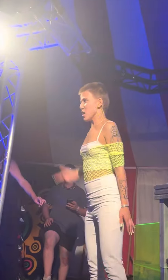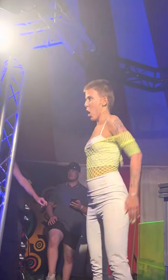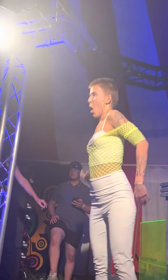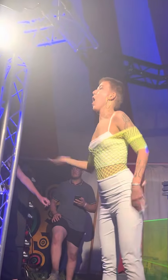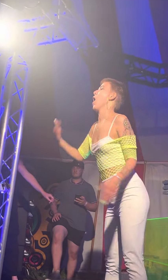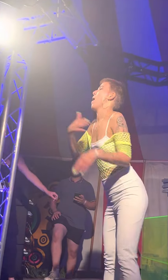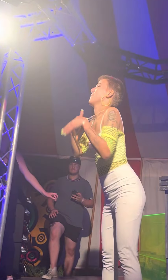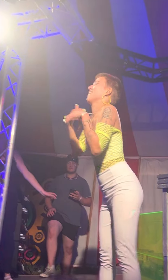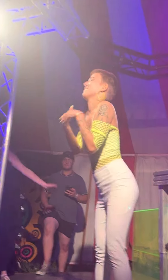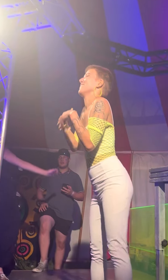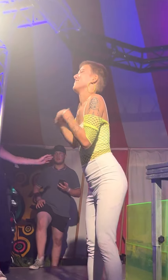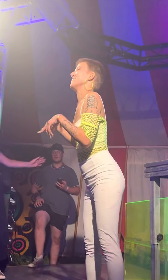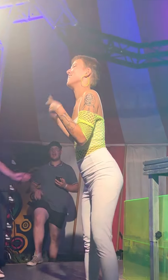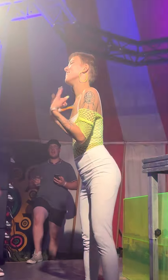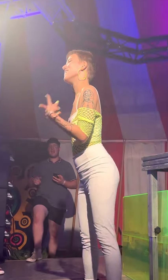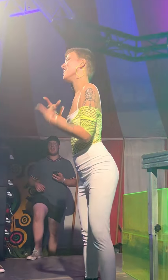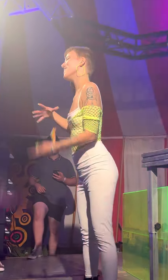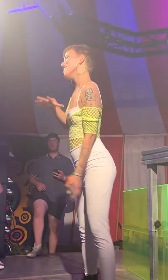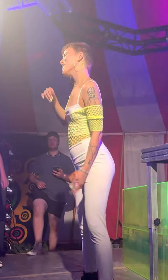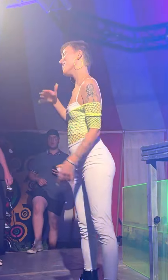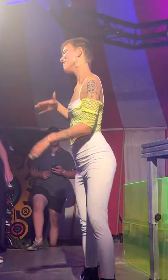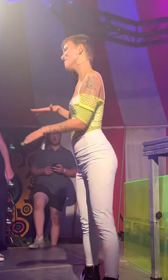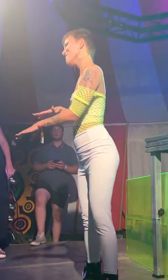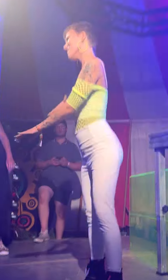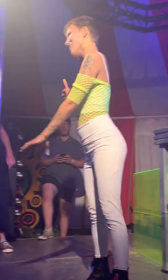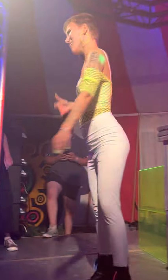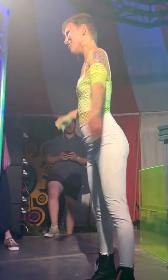All my friends are heathens, take it slow